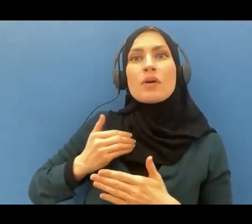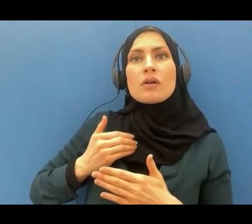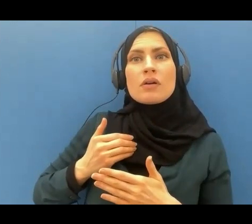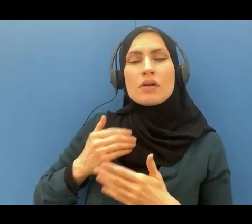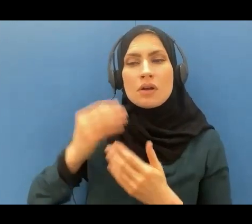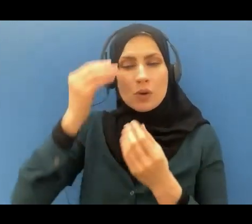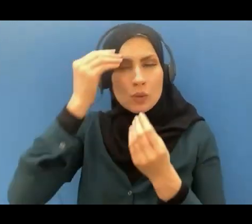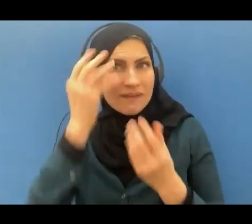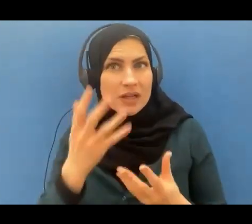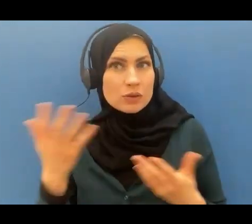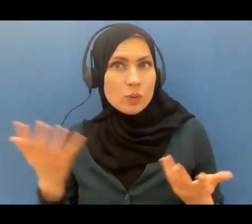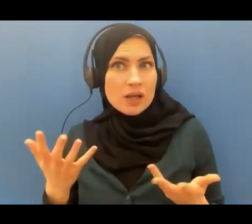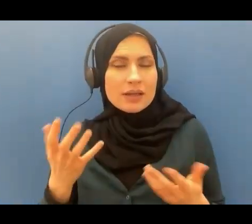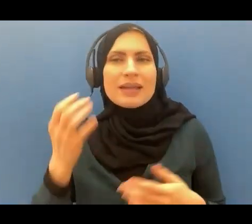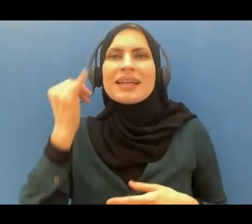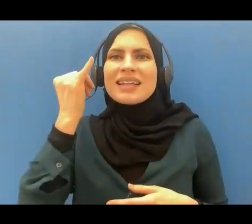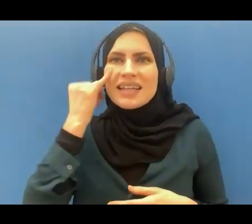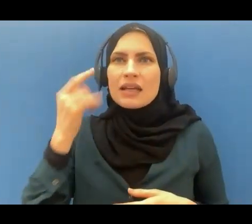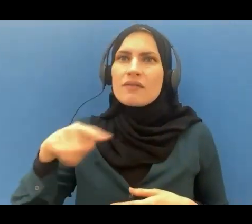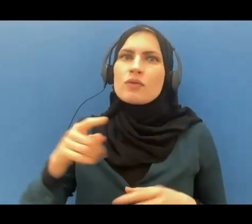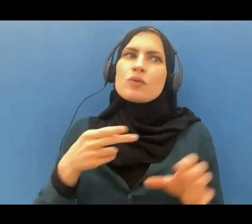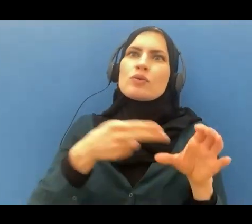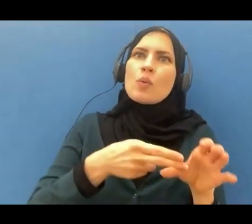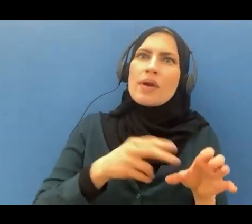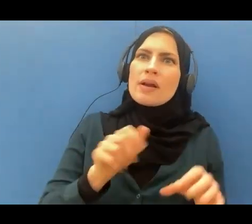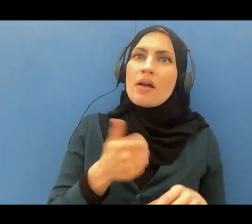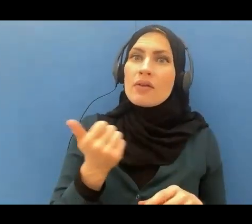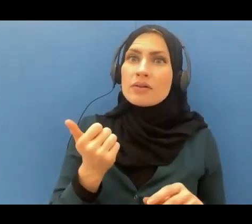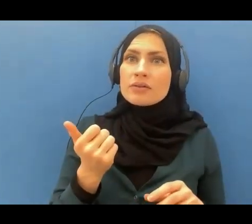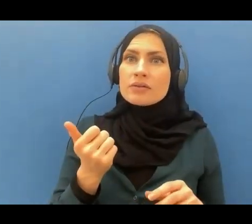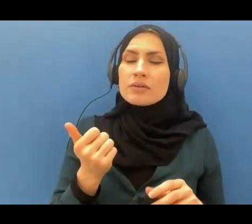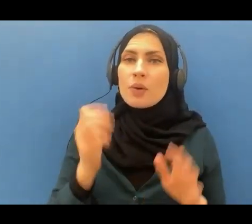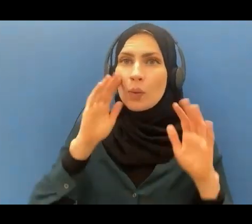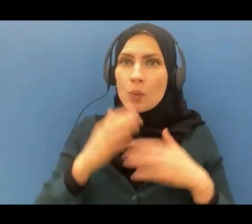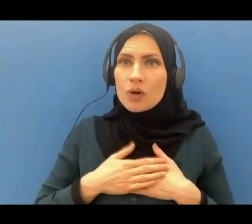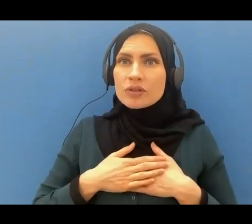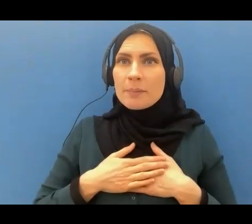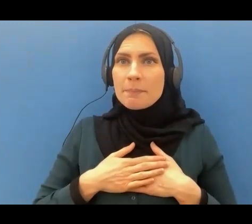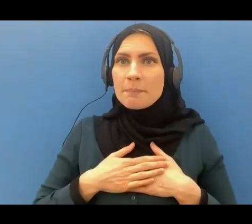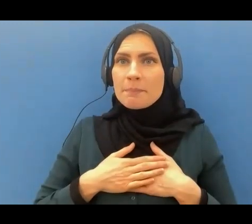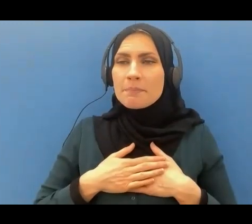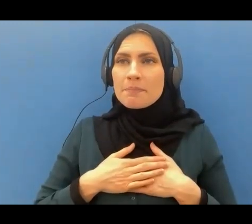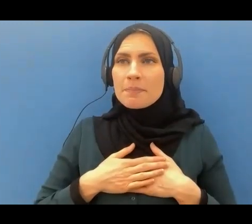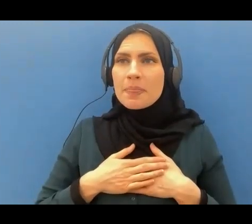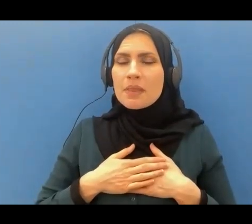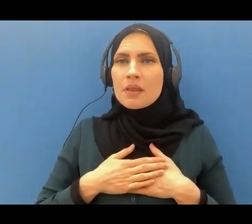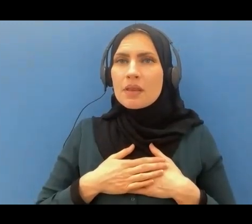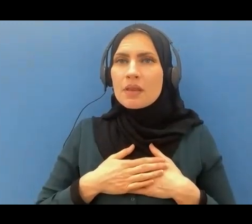join others in worship with Allah then certainly Allah all your